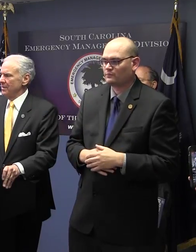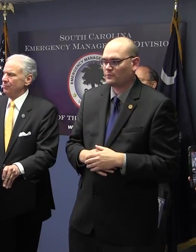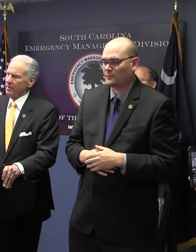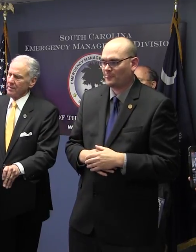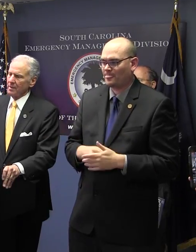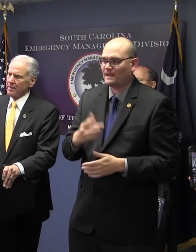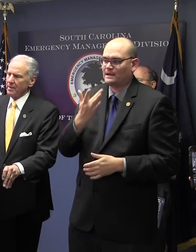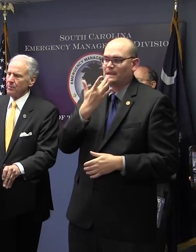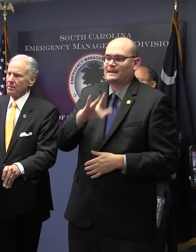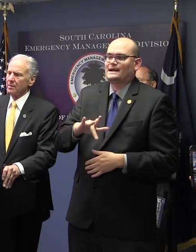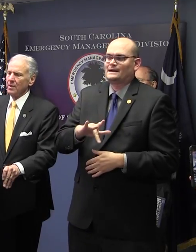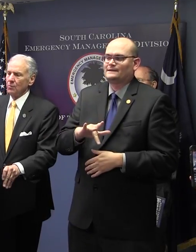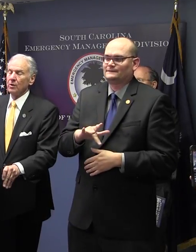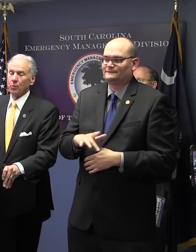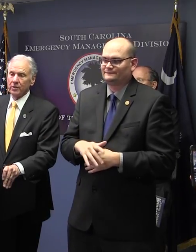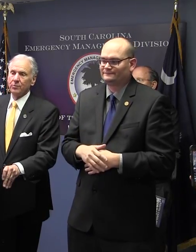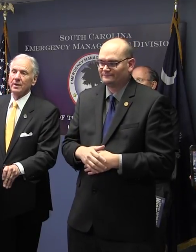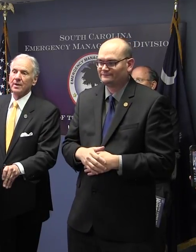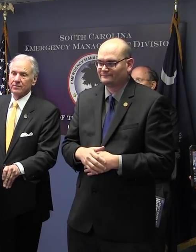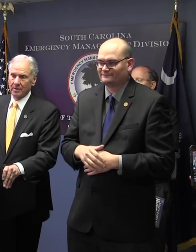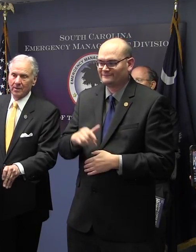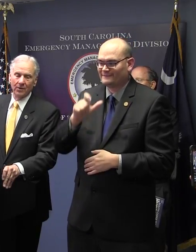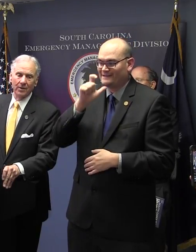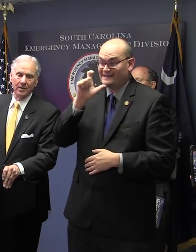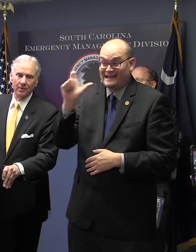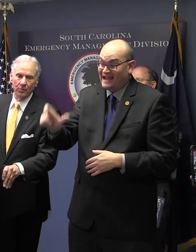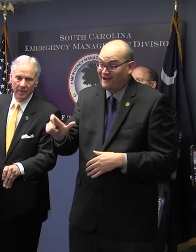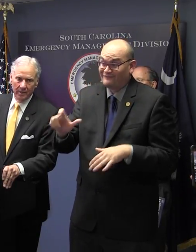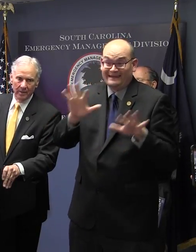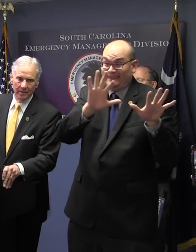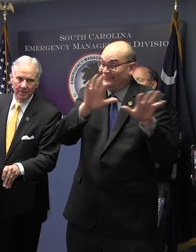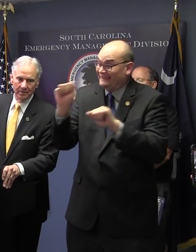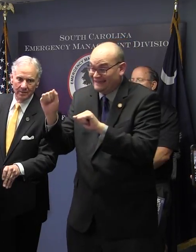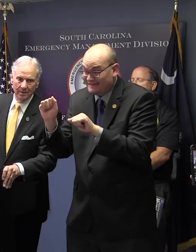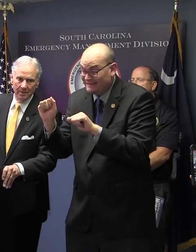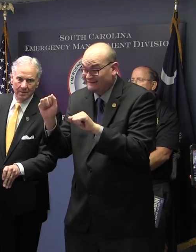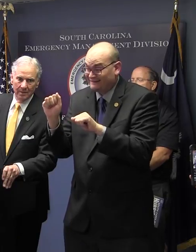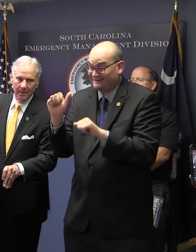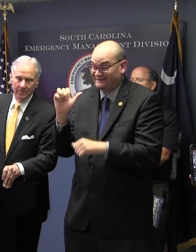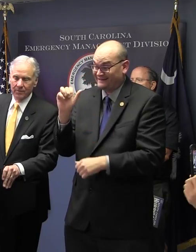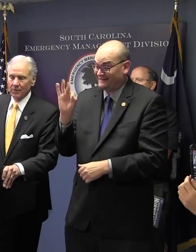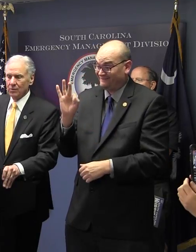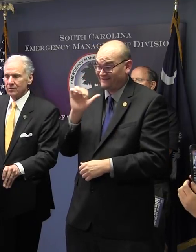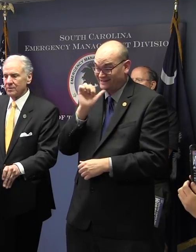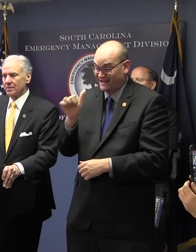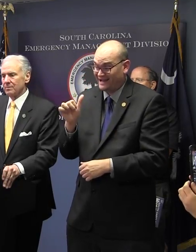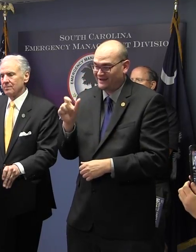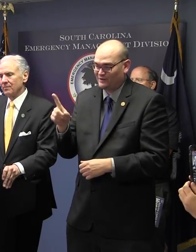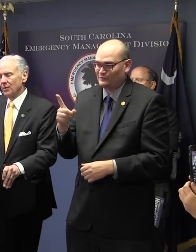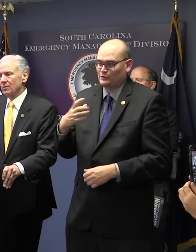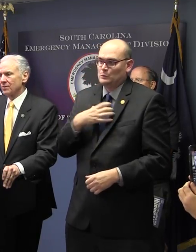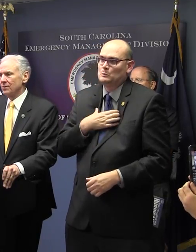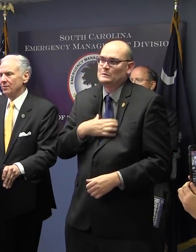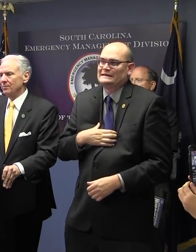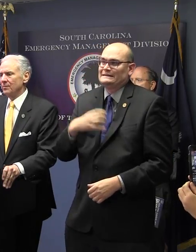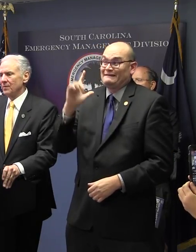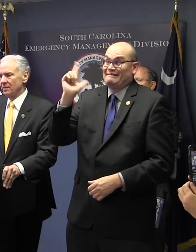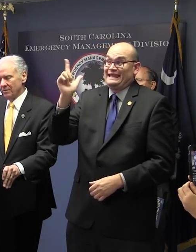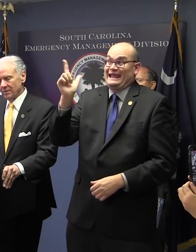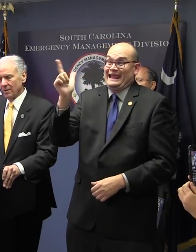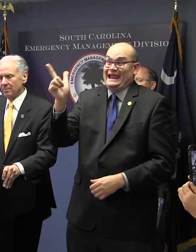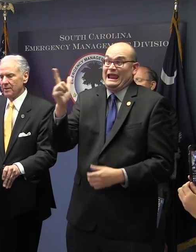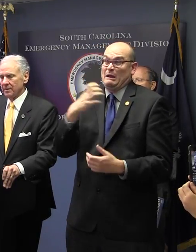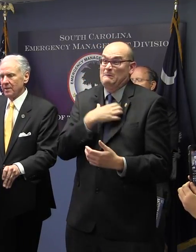If we're unlucky, we'll wish we left a little earlier than we did. And for those folks who